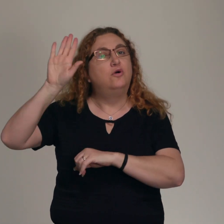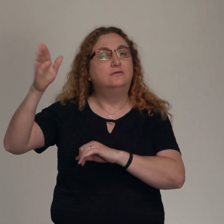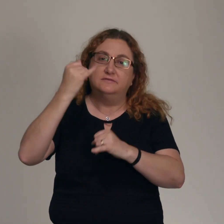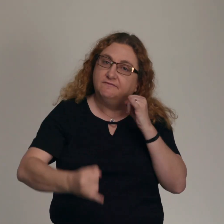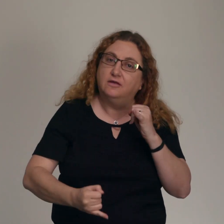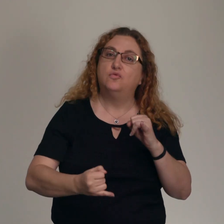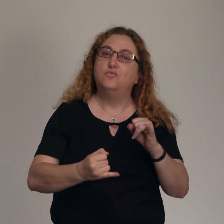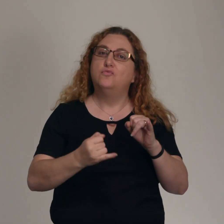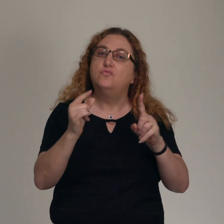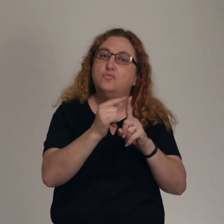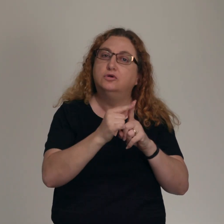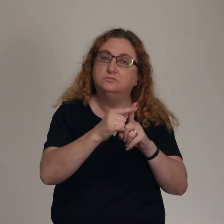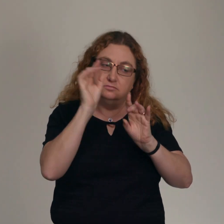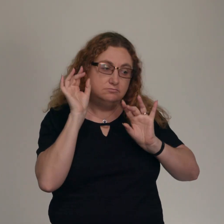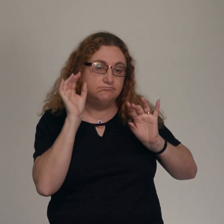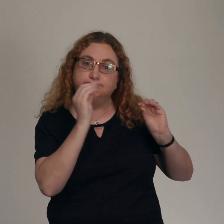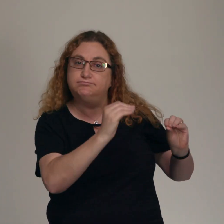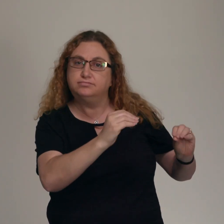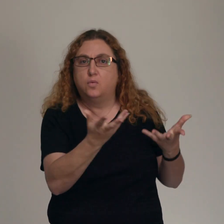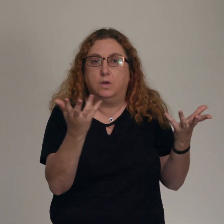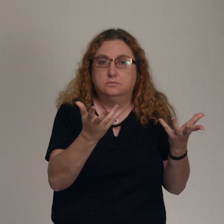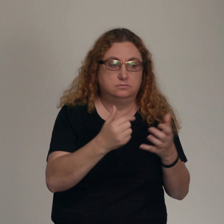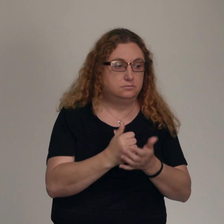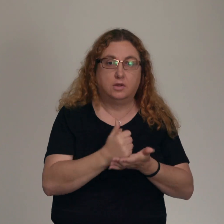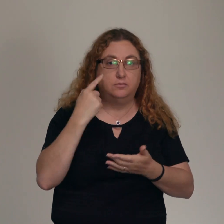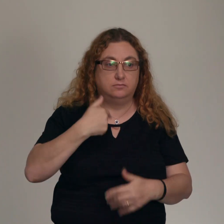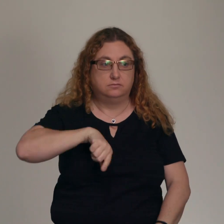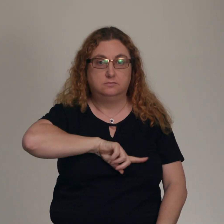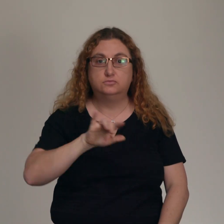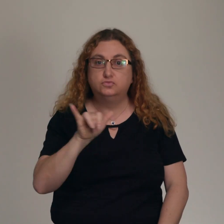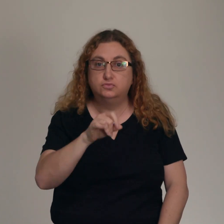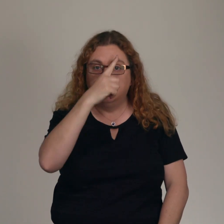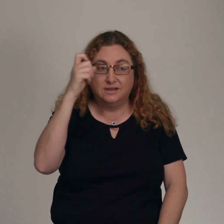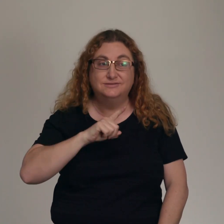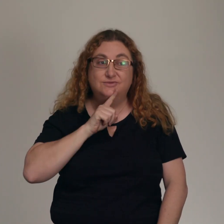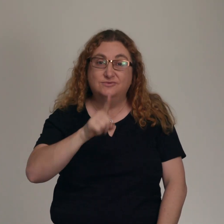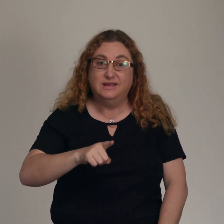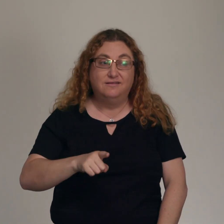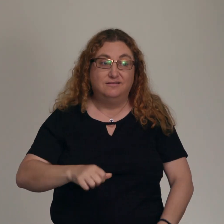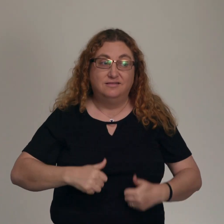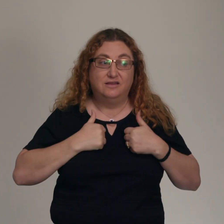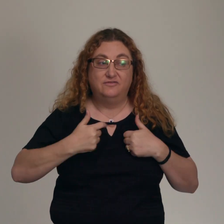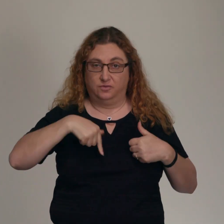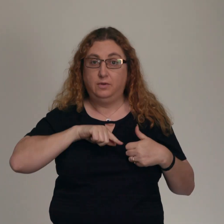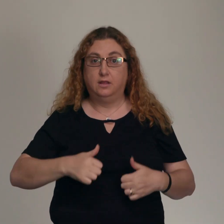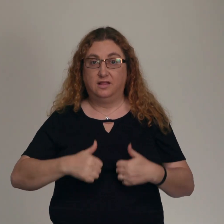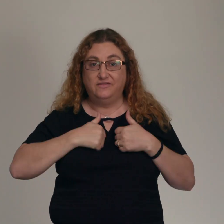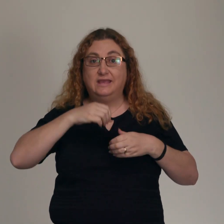in-between? And this is really helpful for us too, because the reality is, is that we are also living in the in-between. We